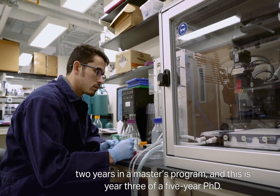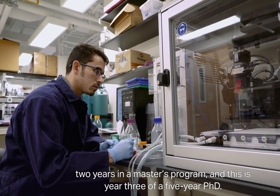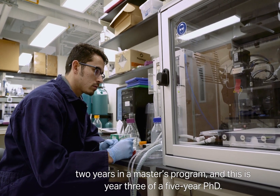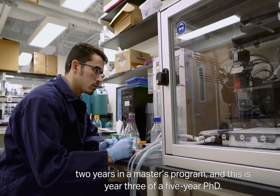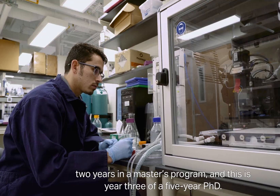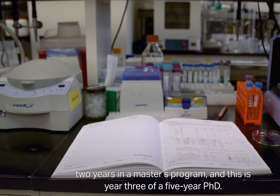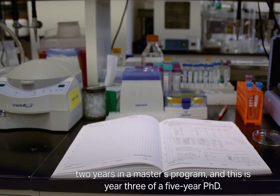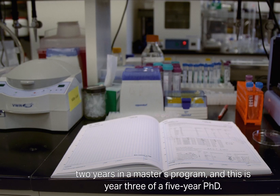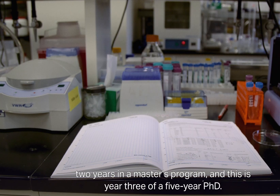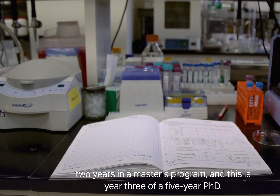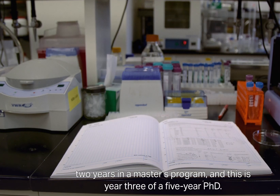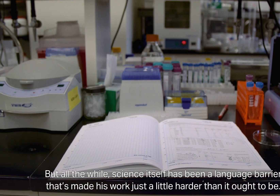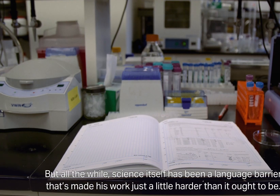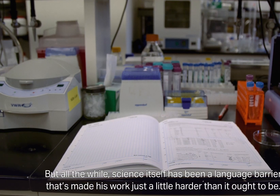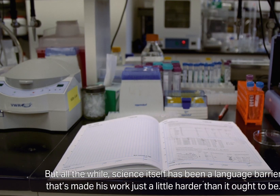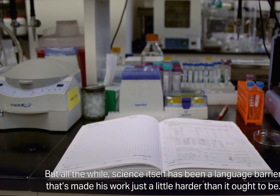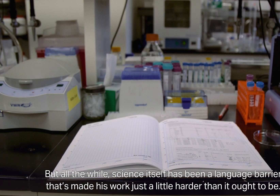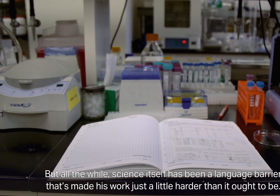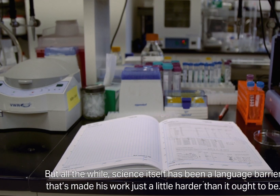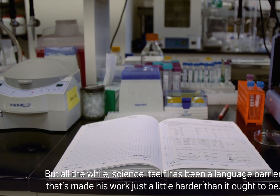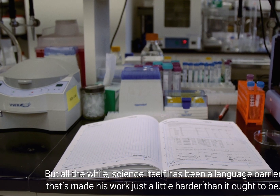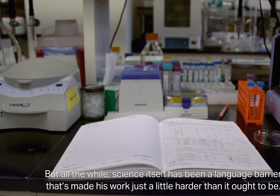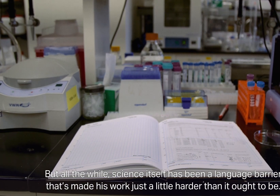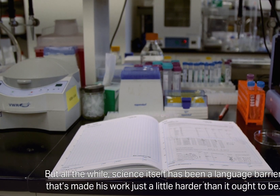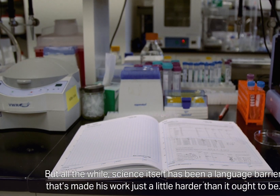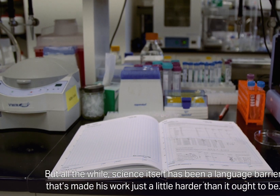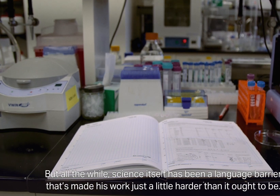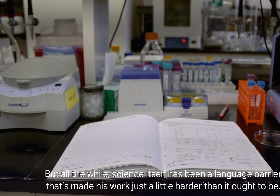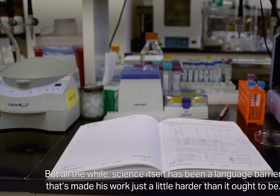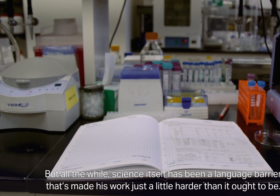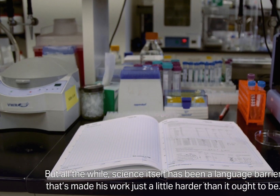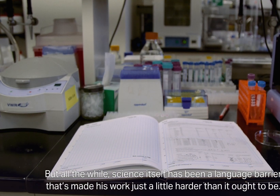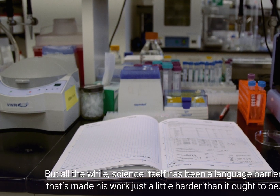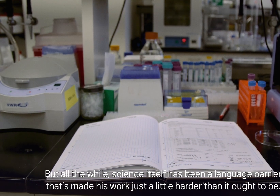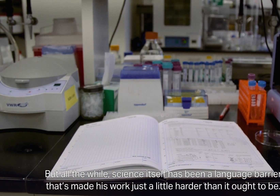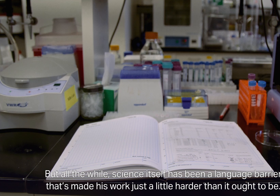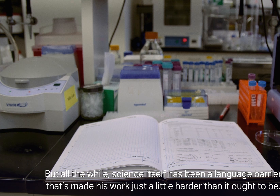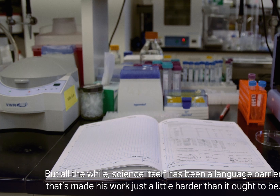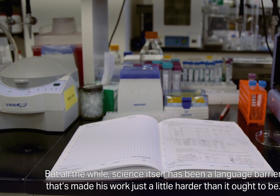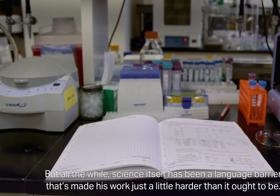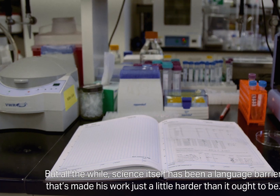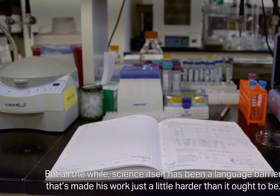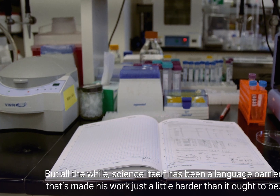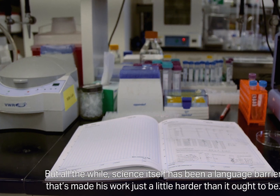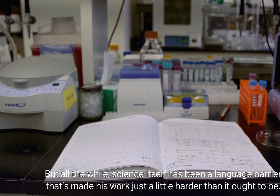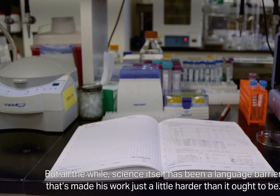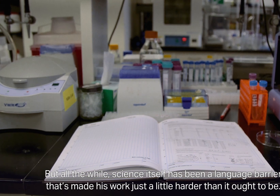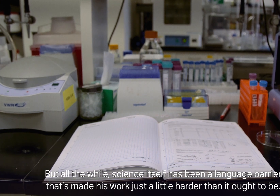of a five-year PhD. But all the while, science itself has been a language barrier that's made his work just a little harder than it ought to be.